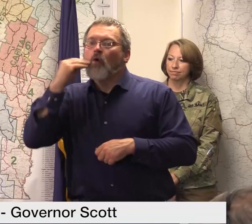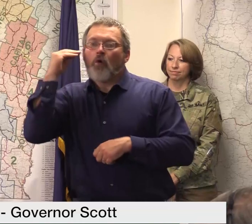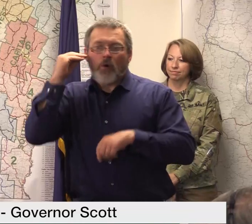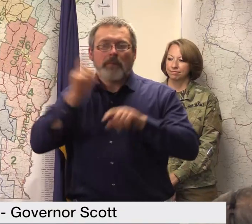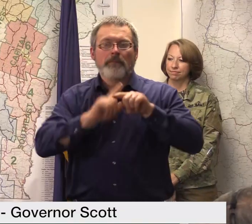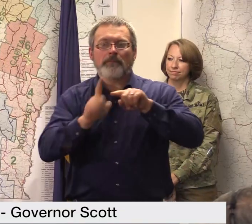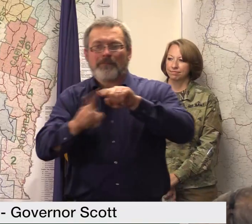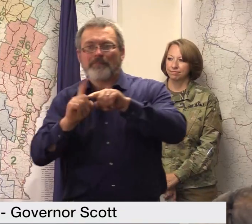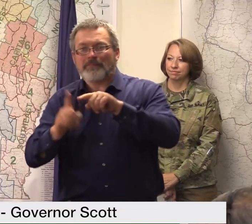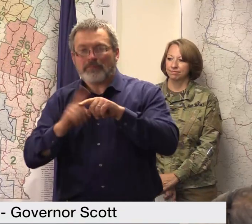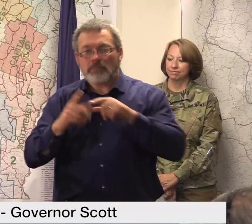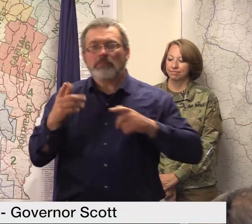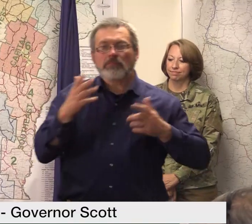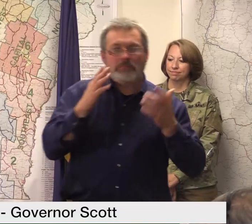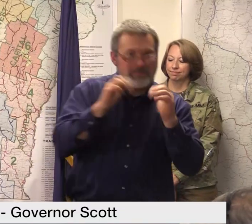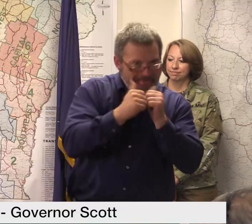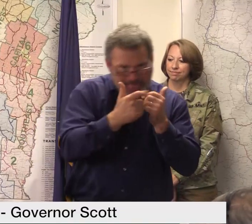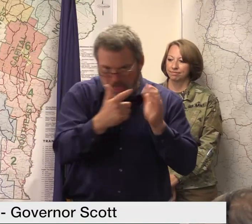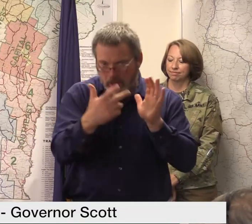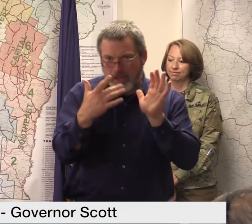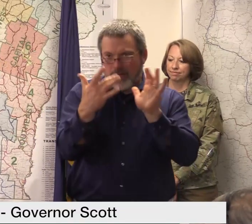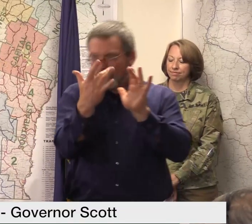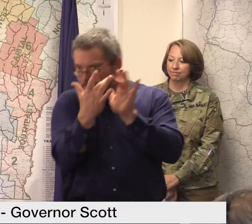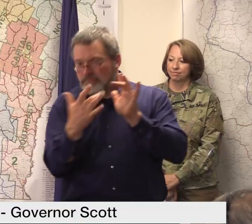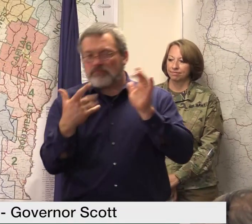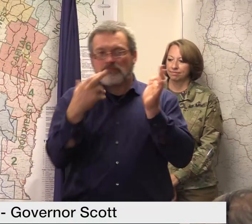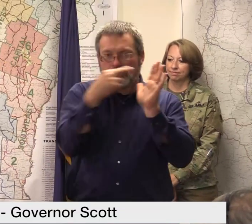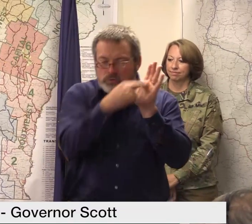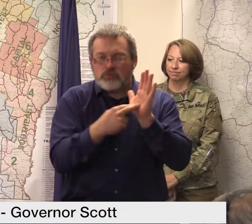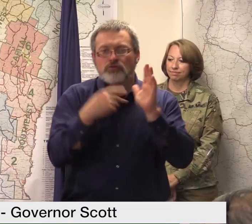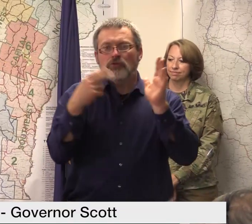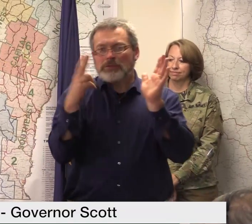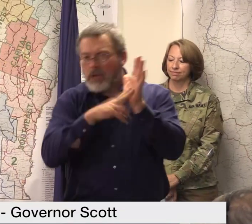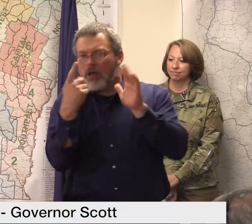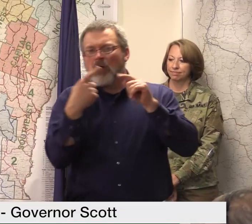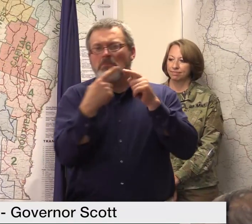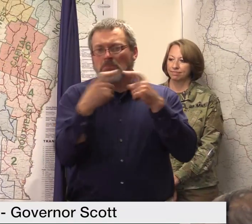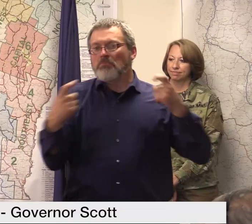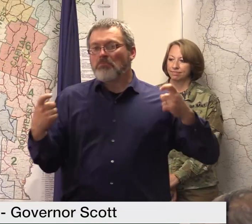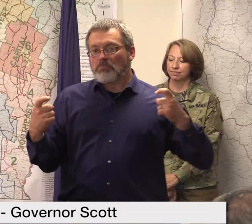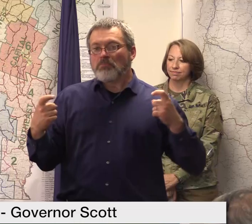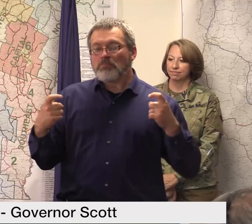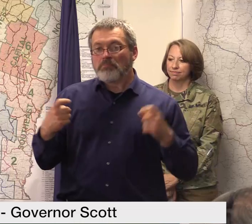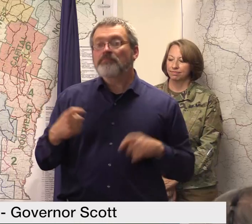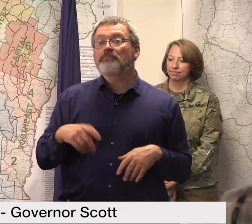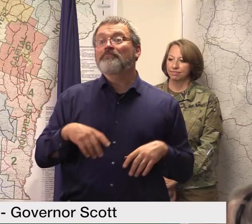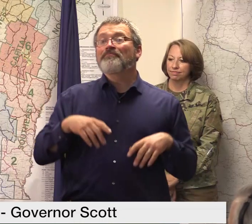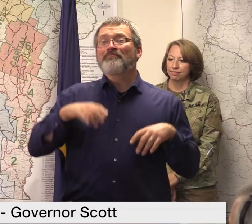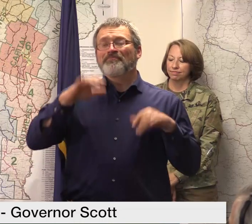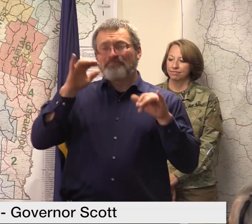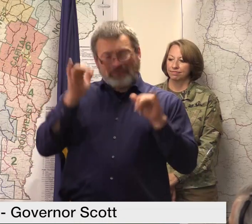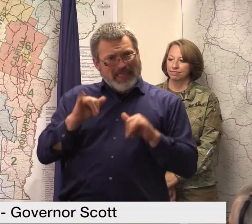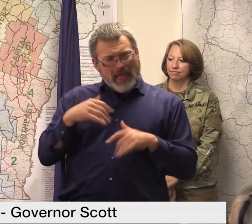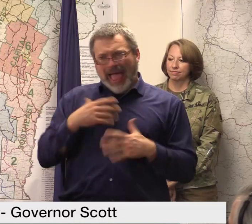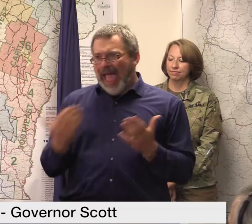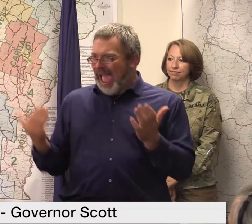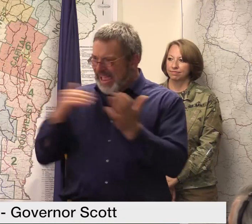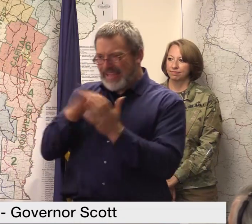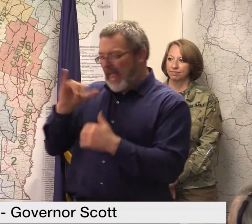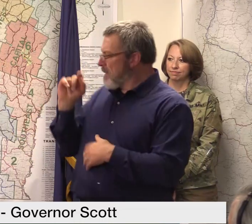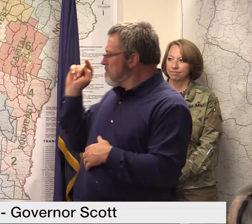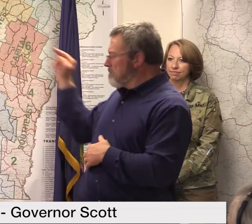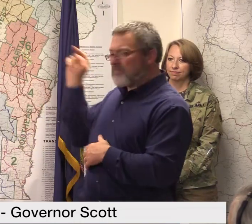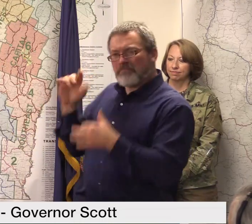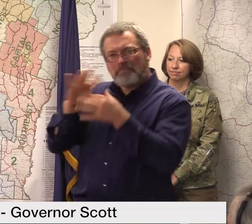assistance from FEMA and answering their questions and encouraging residents to contact 211 we have established